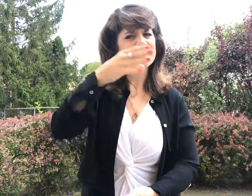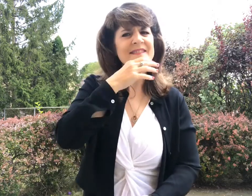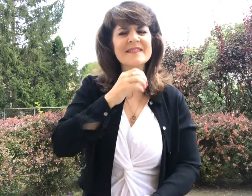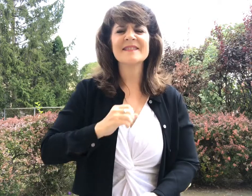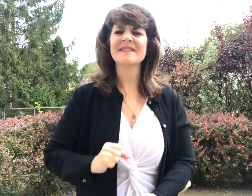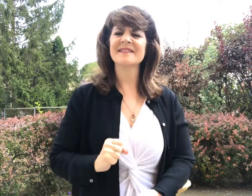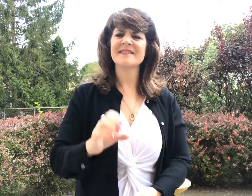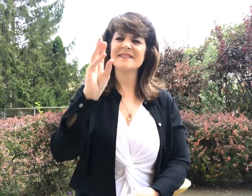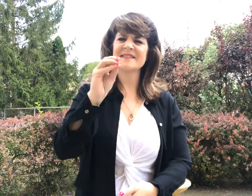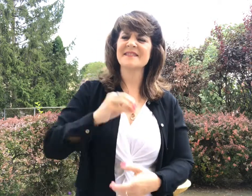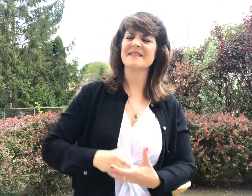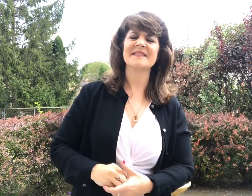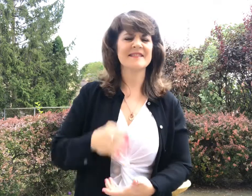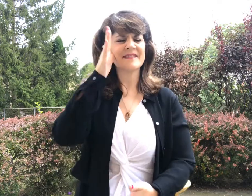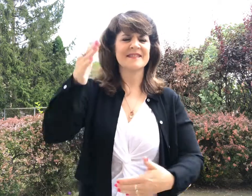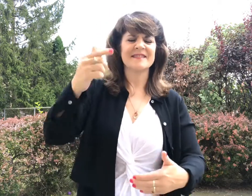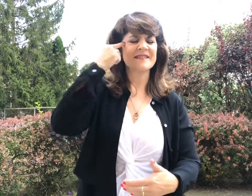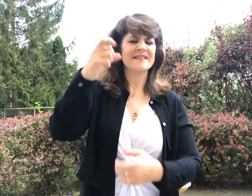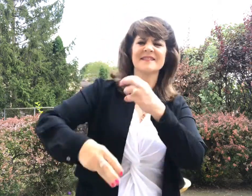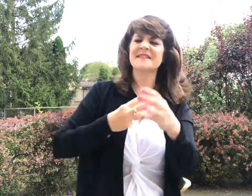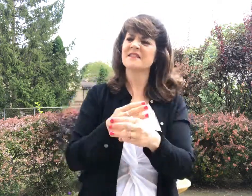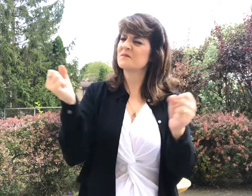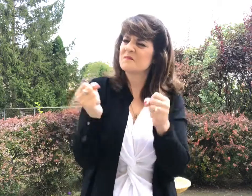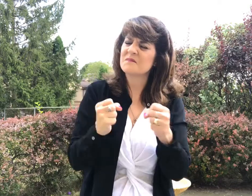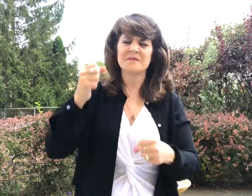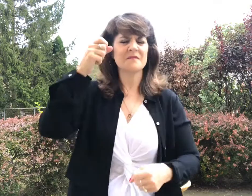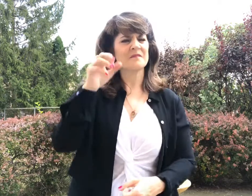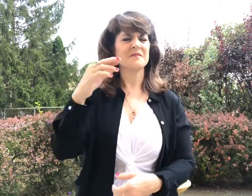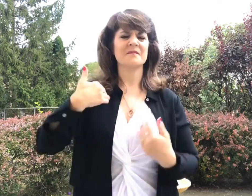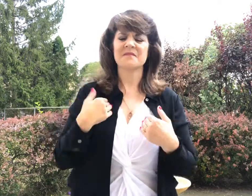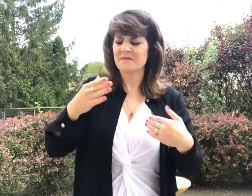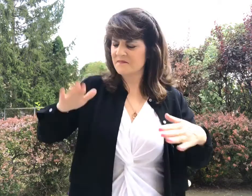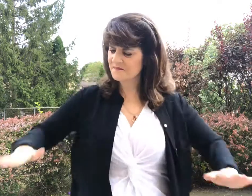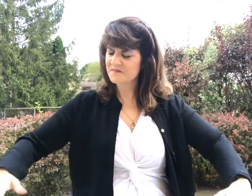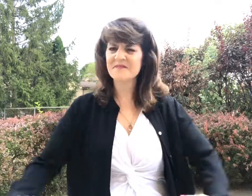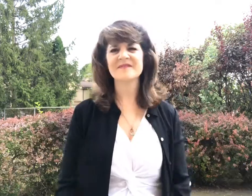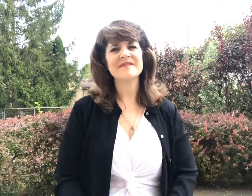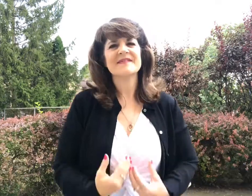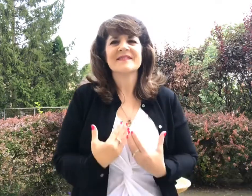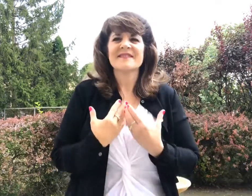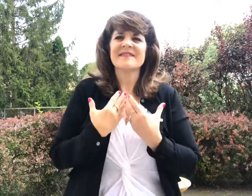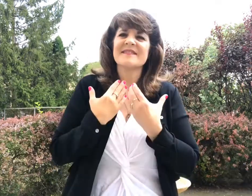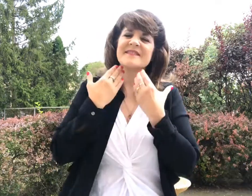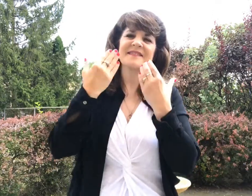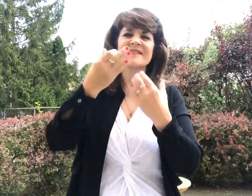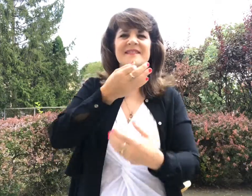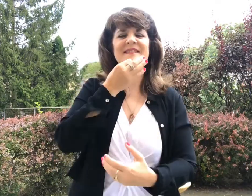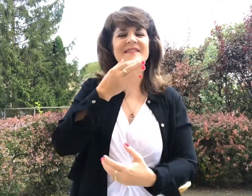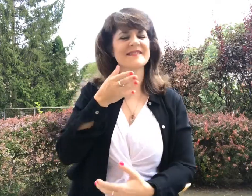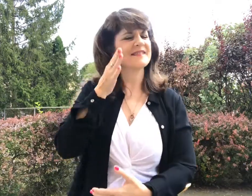be 60 years old. I think the world is cold? Will I have a line of children who can call me? Soon I'll